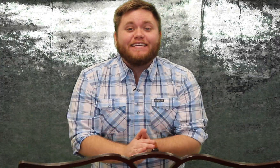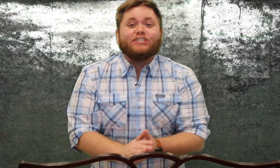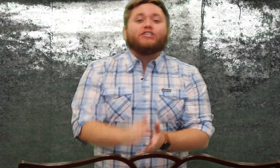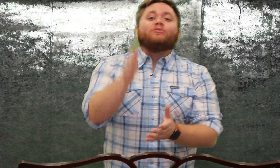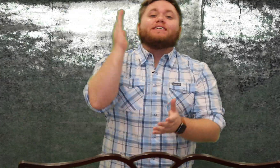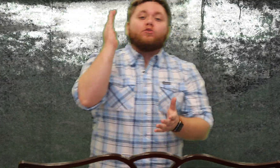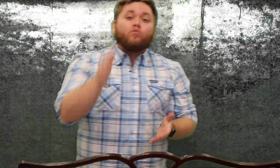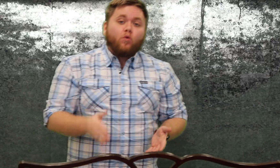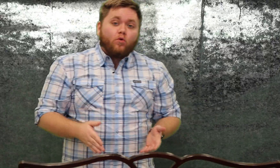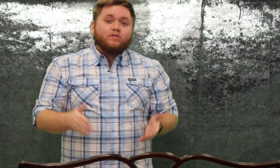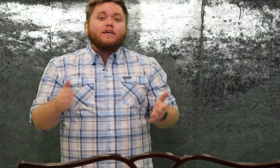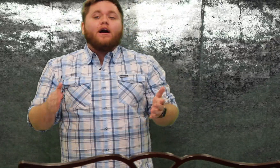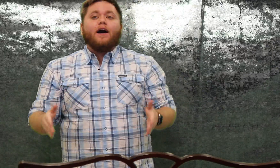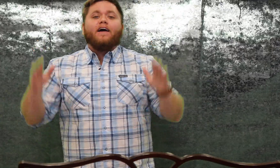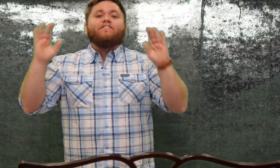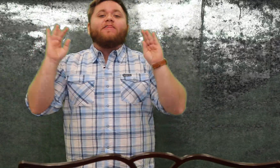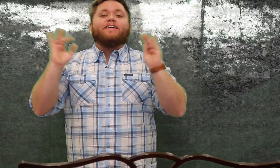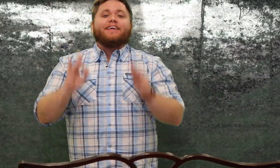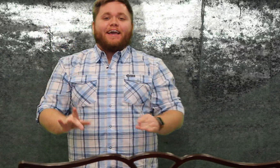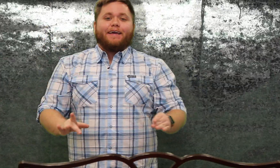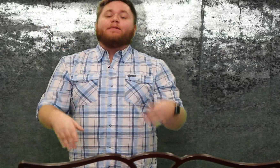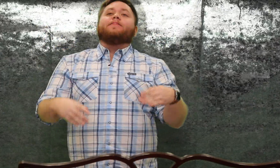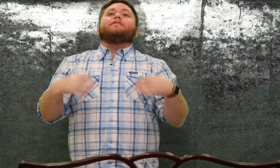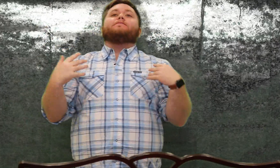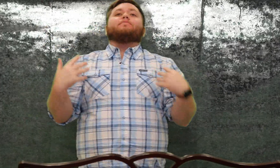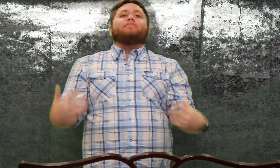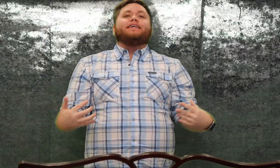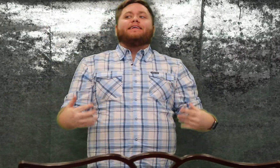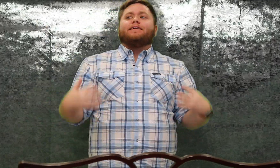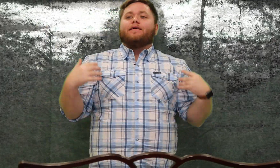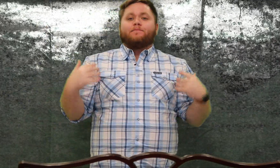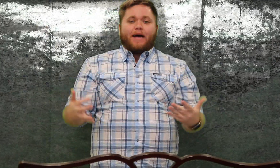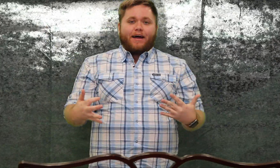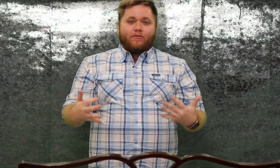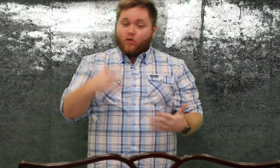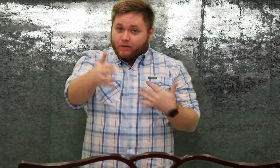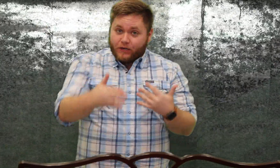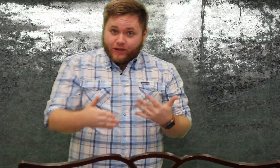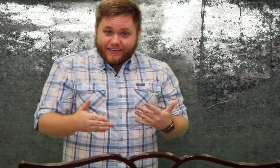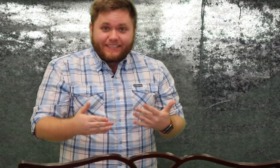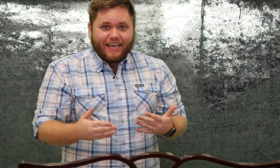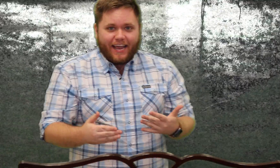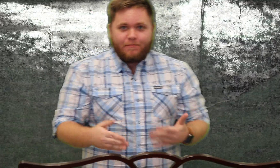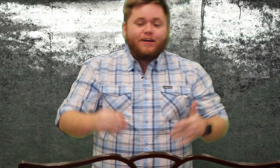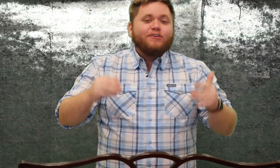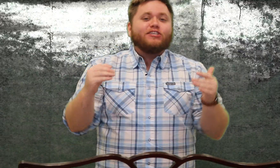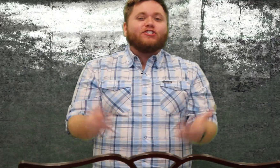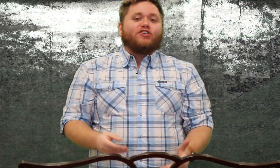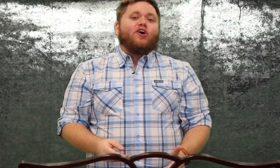teaching you is the rules of the game the forbidden pattern we're gonna be doing this game so